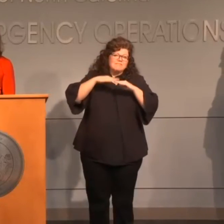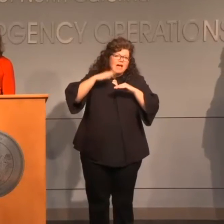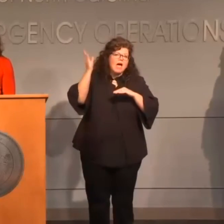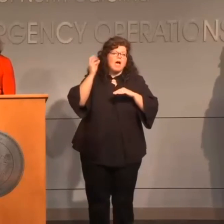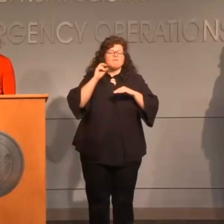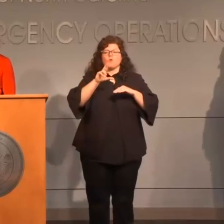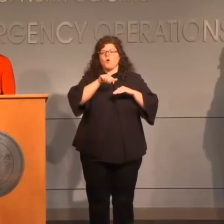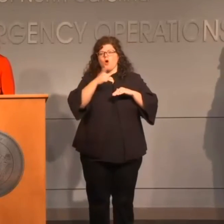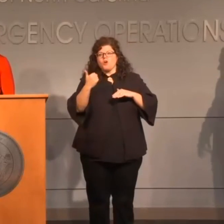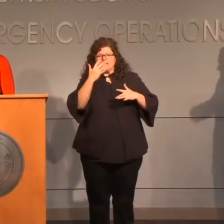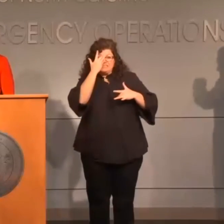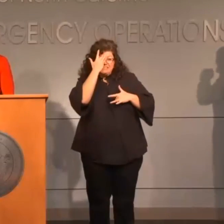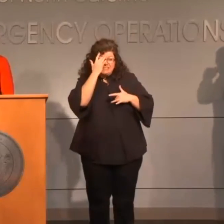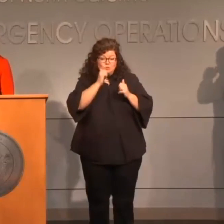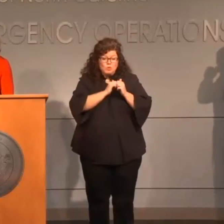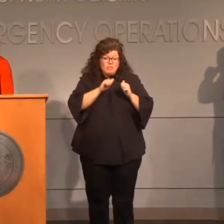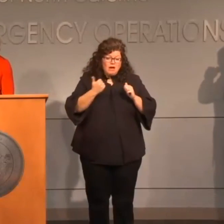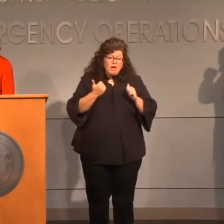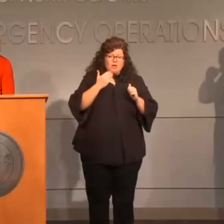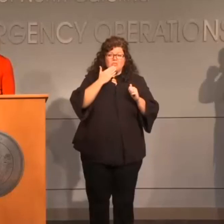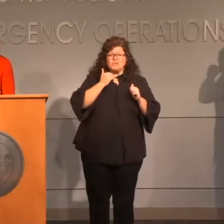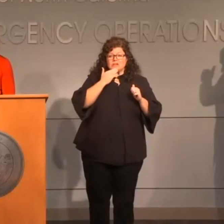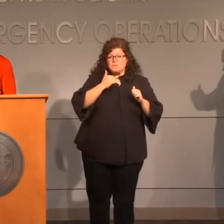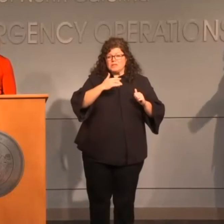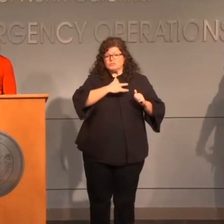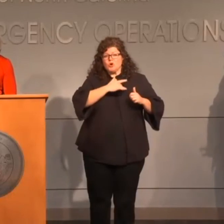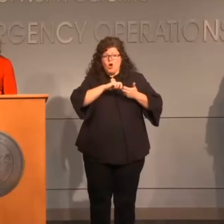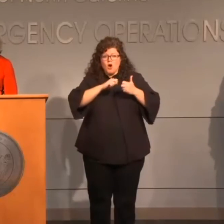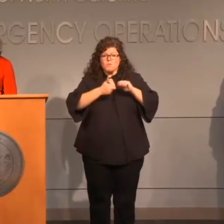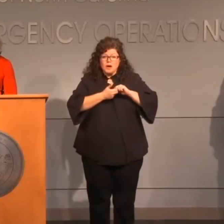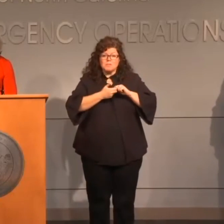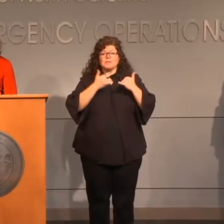medical conditions. And then we have now an update to put our pregnant women in that high-risk category.